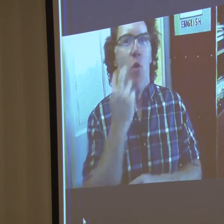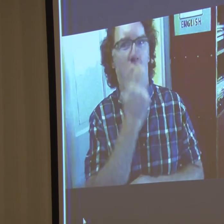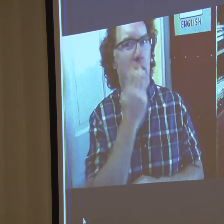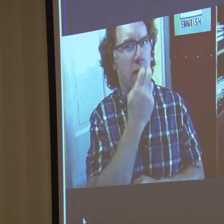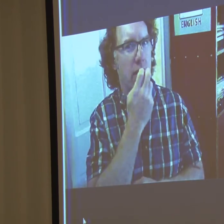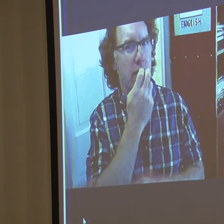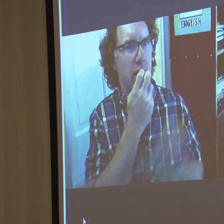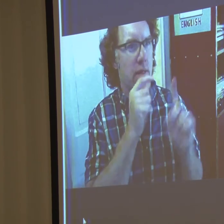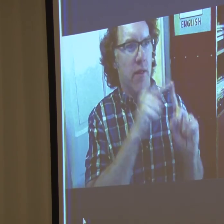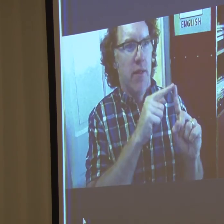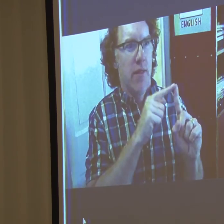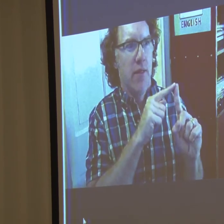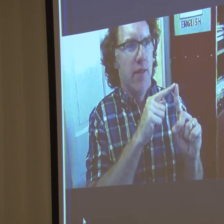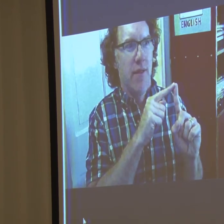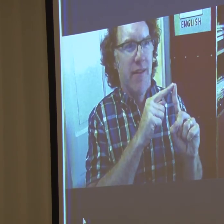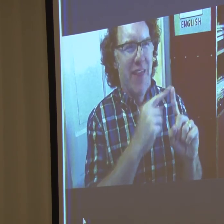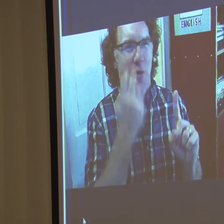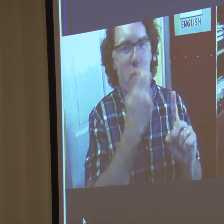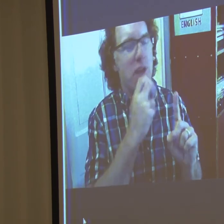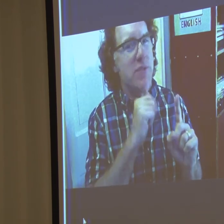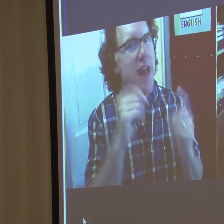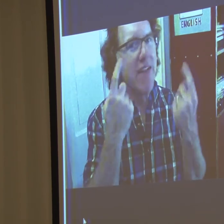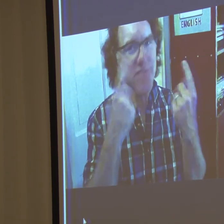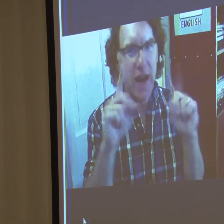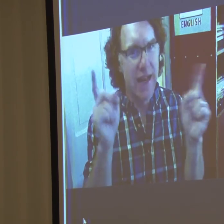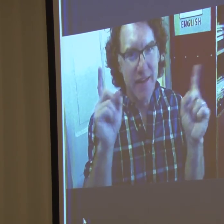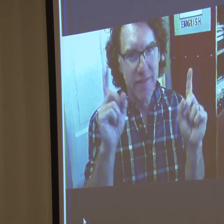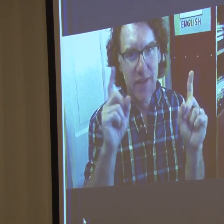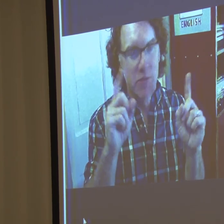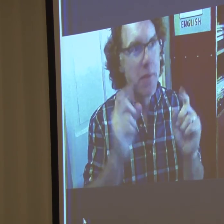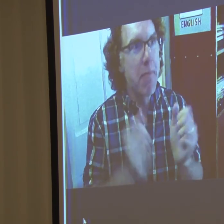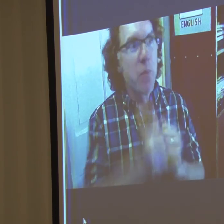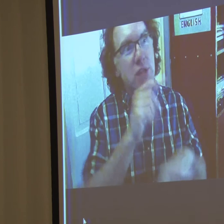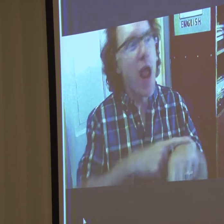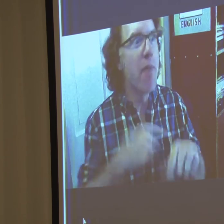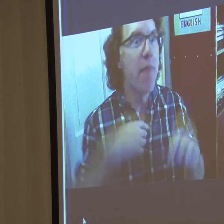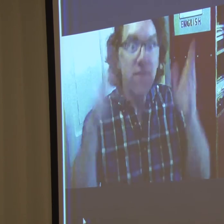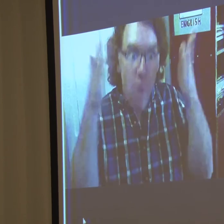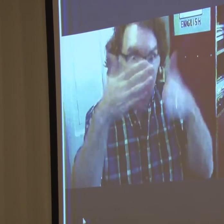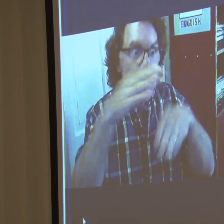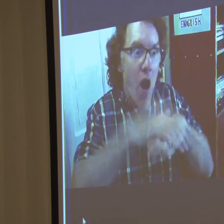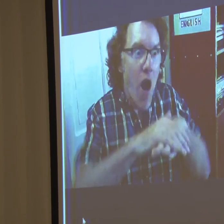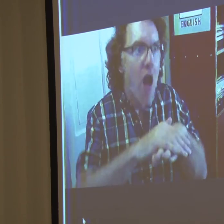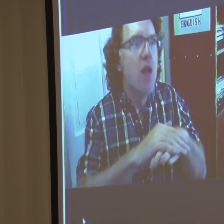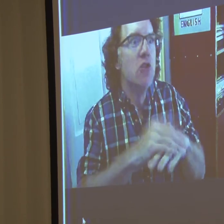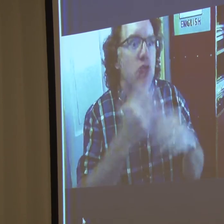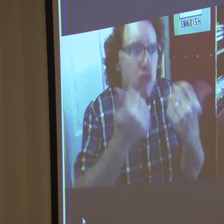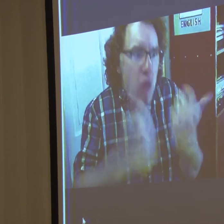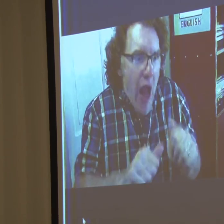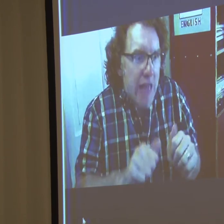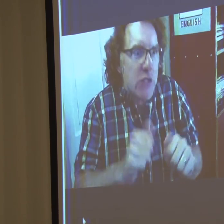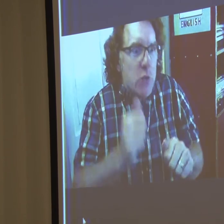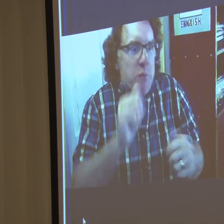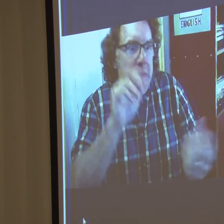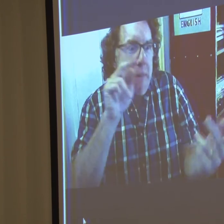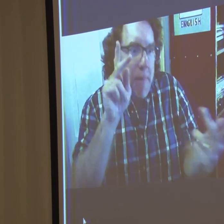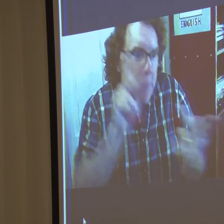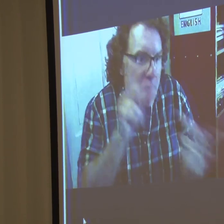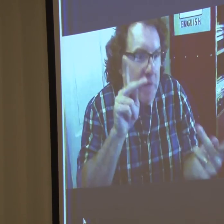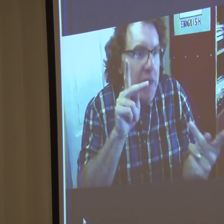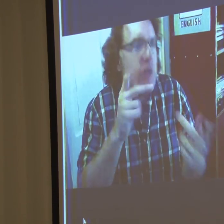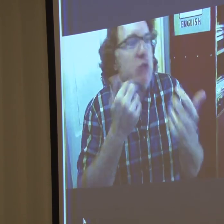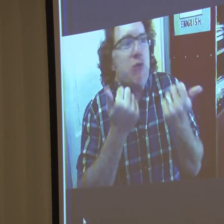learned ASL in the very beginning of my life rather than being oral because I worked so